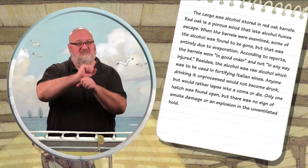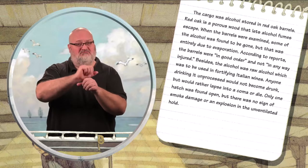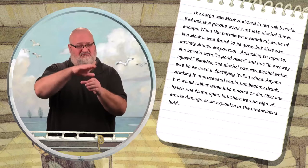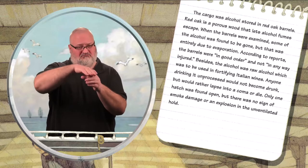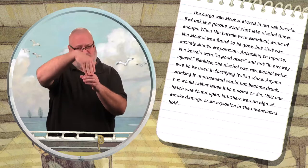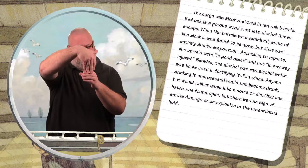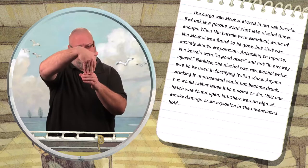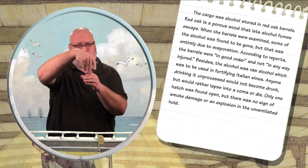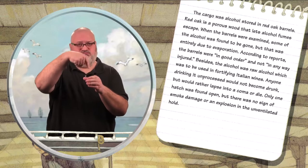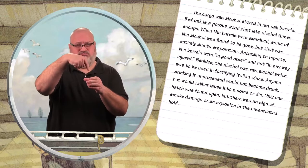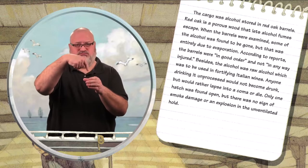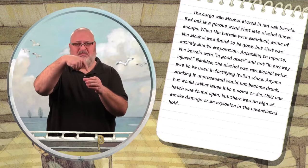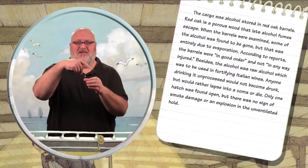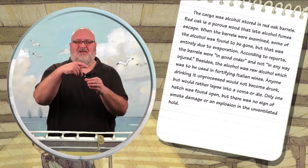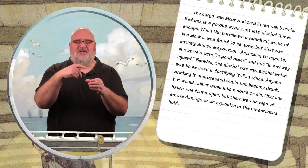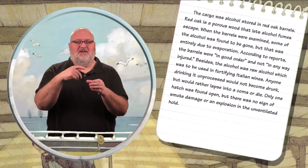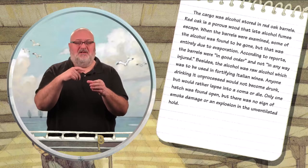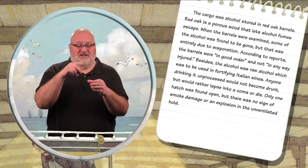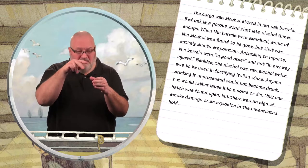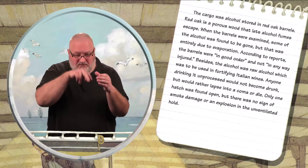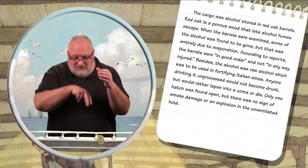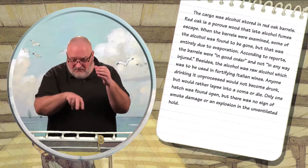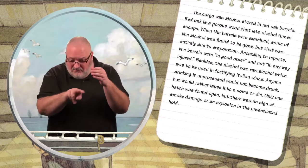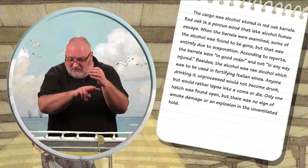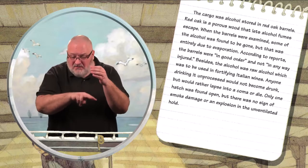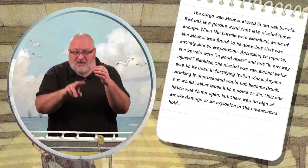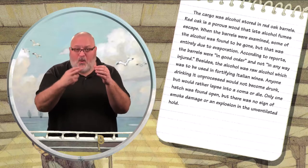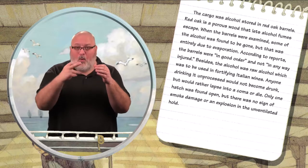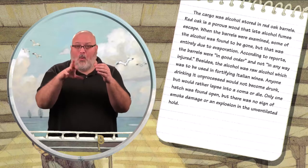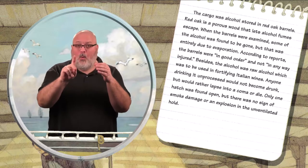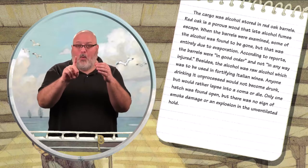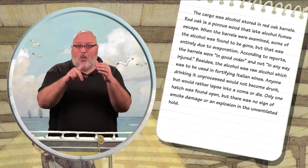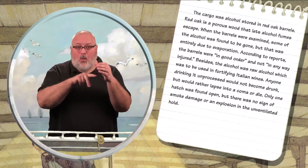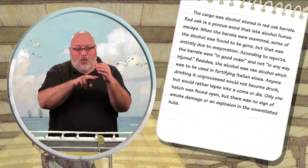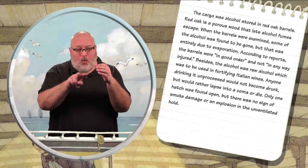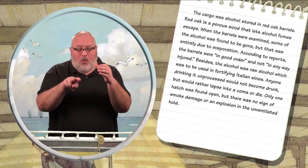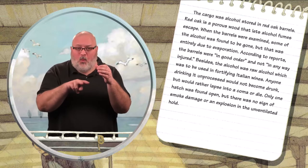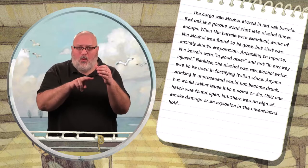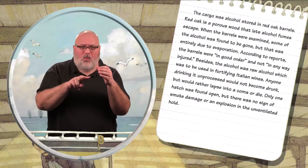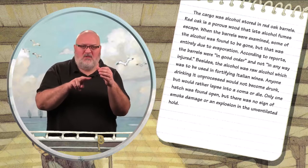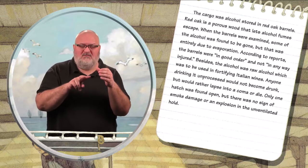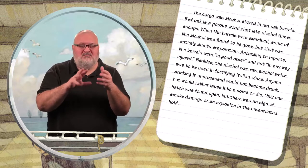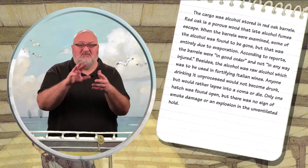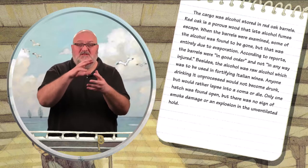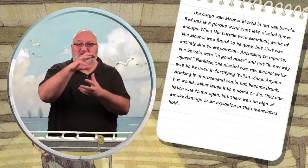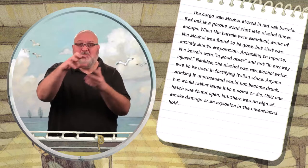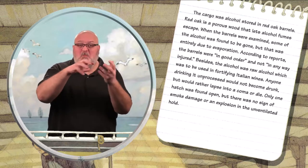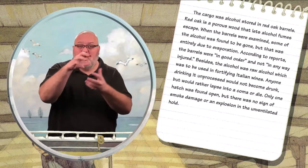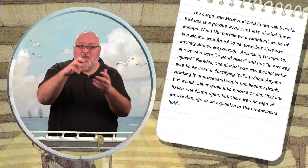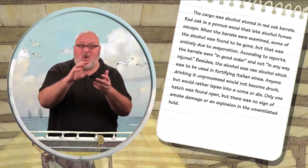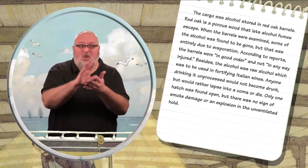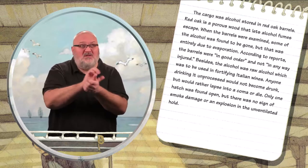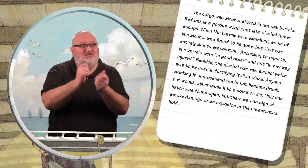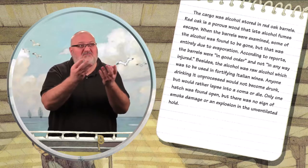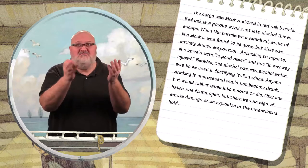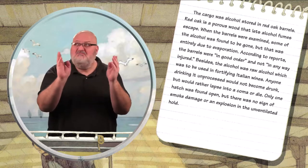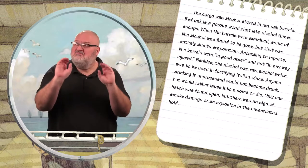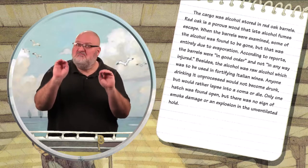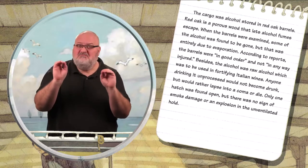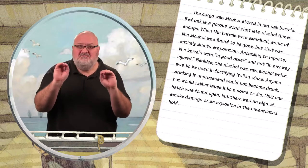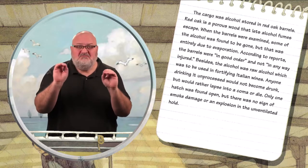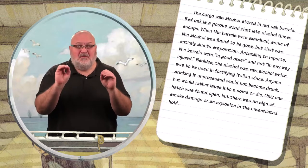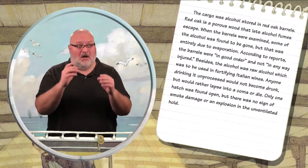Only one hatch was found open, but there was no sign of smoke damage or an explosion in the unventilated hold.